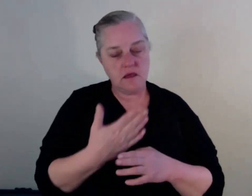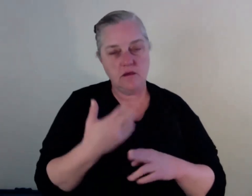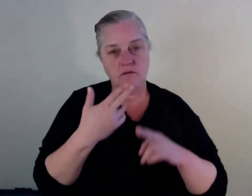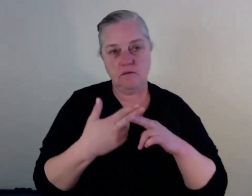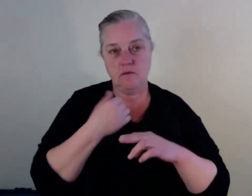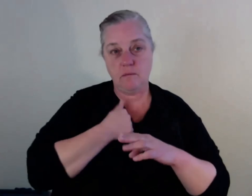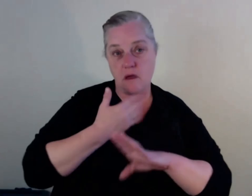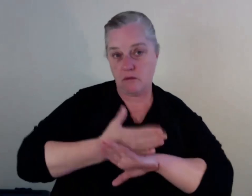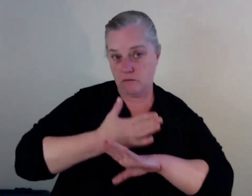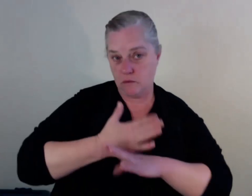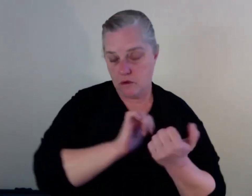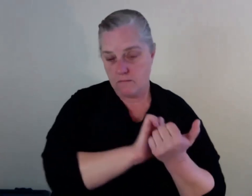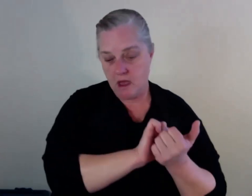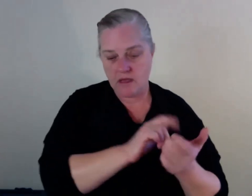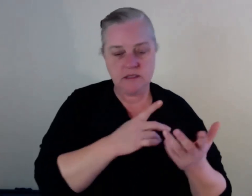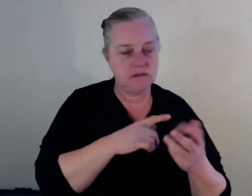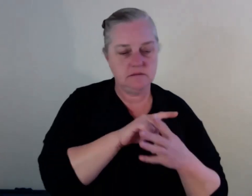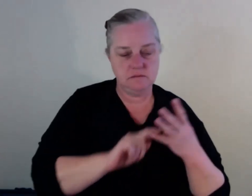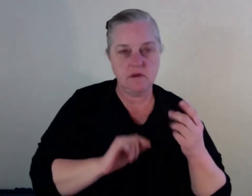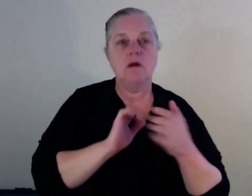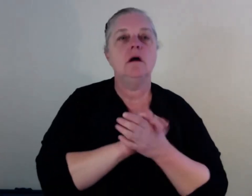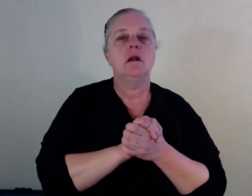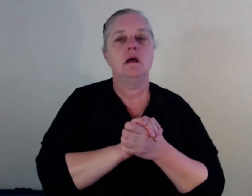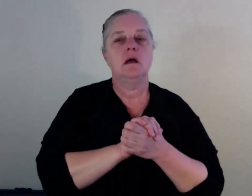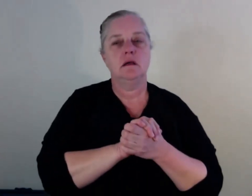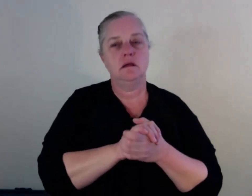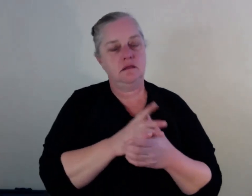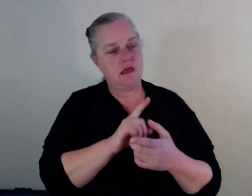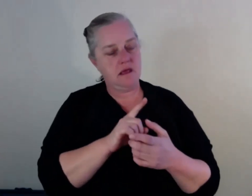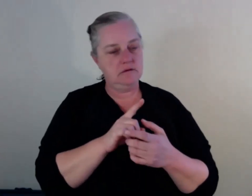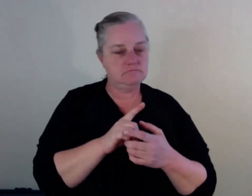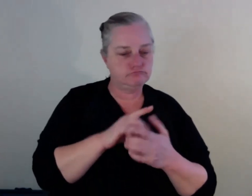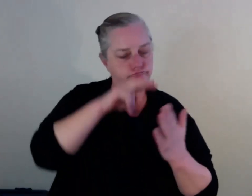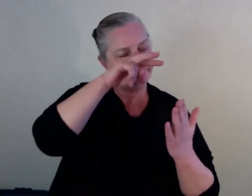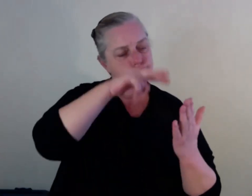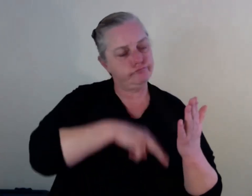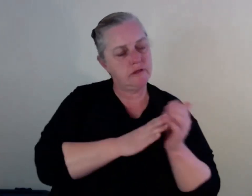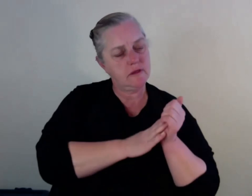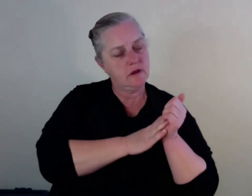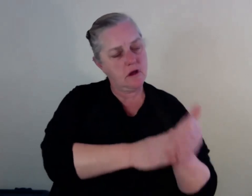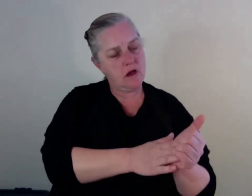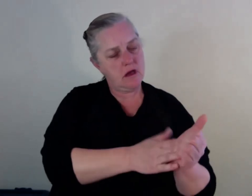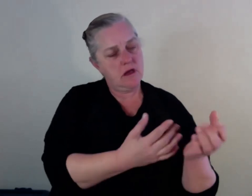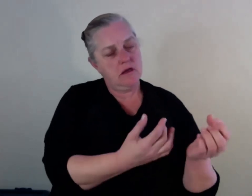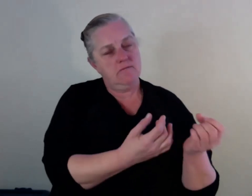and Susie, um, who gave some of their feedback on the guide. Um, also to thank people with disabilities Australia, um, because they did a section of the guide